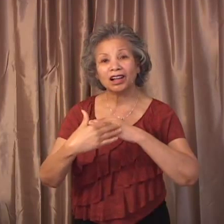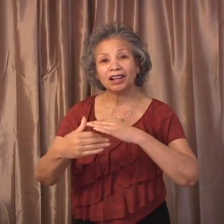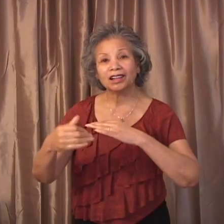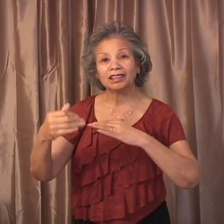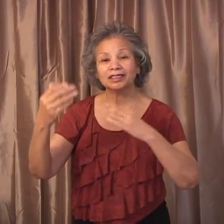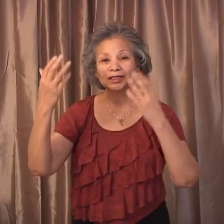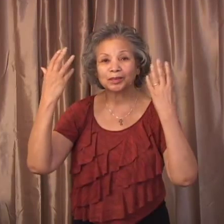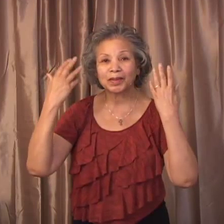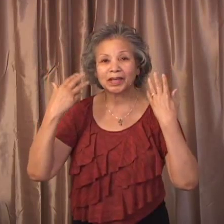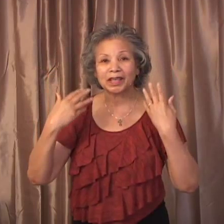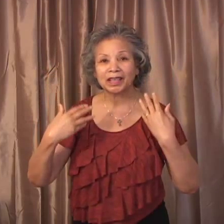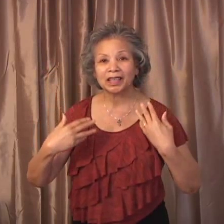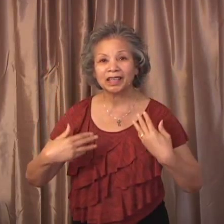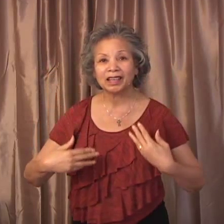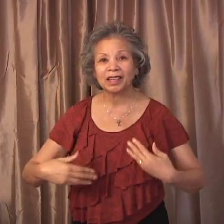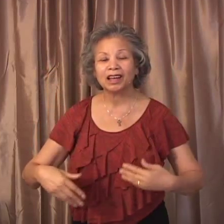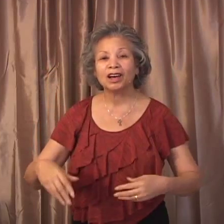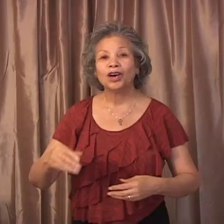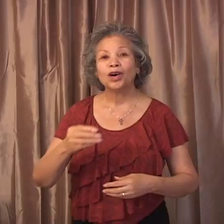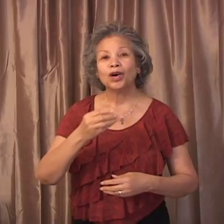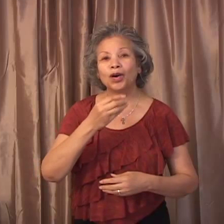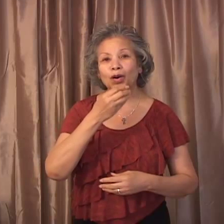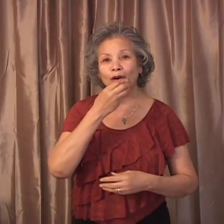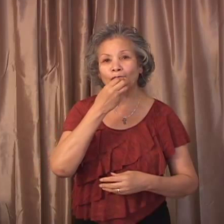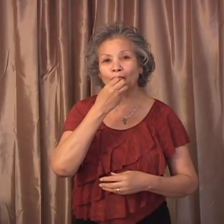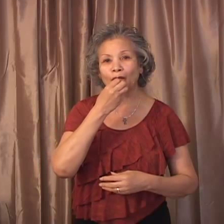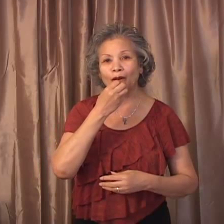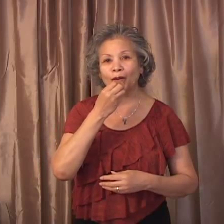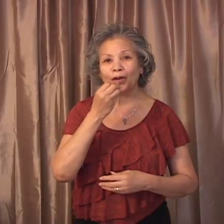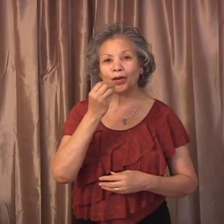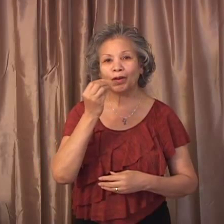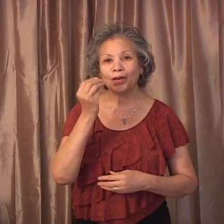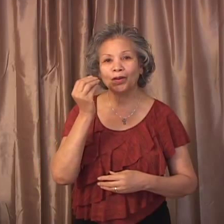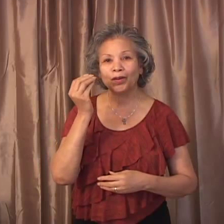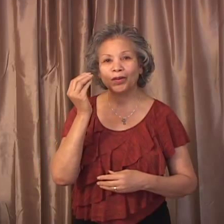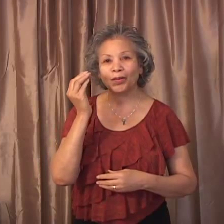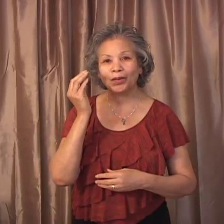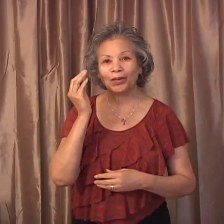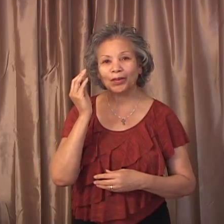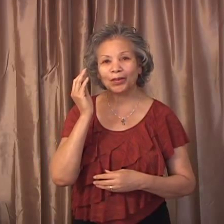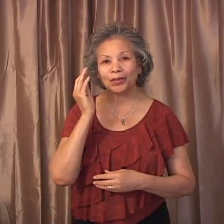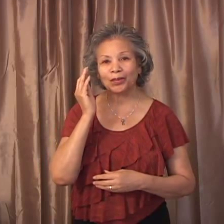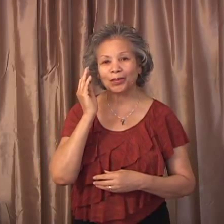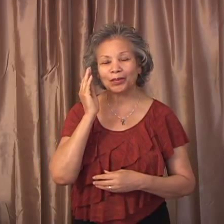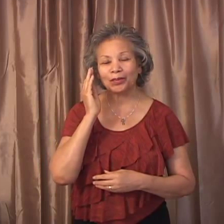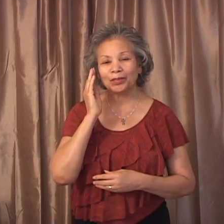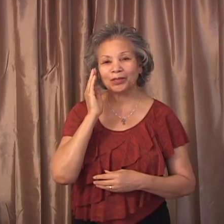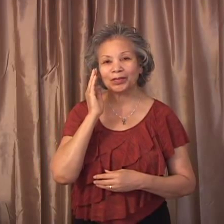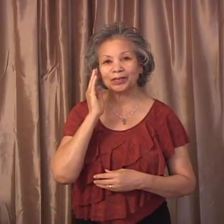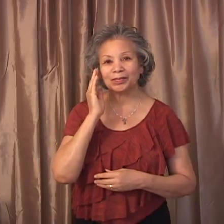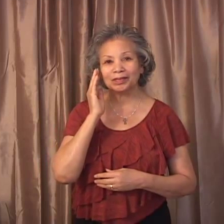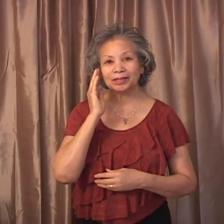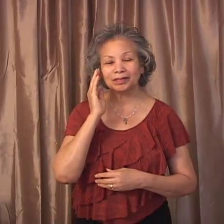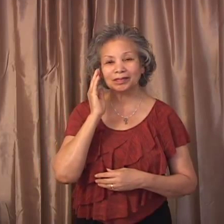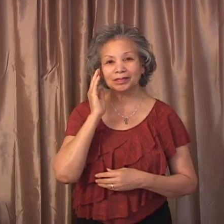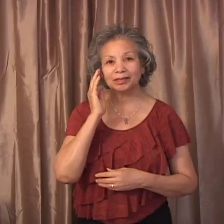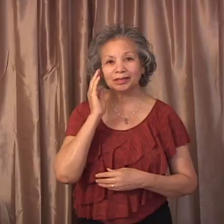me home. Aum. Aum. Aum. Aum. Aum. Aum. Aum.